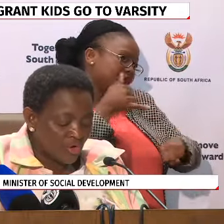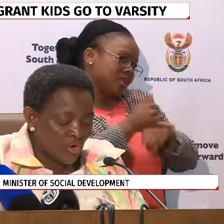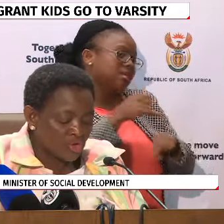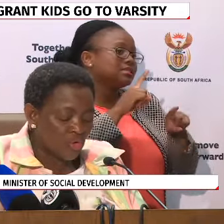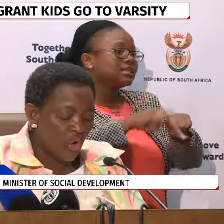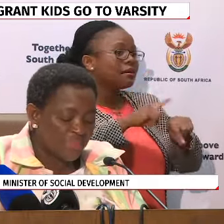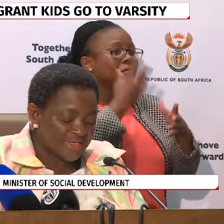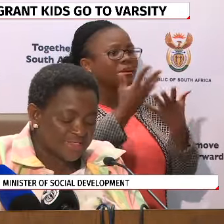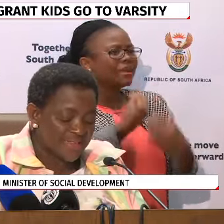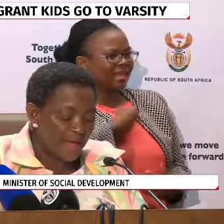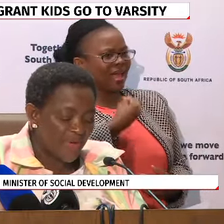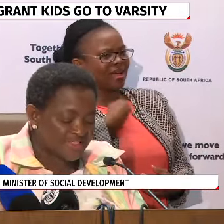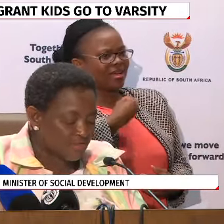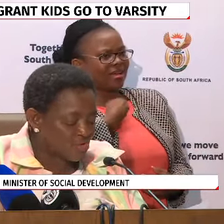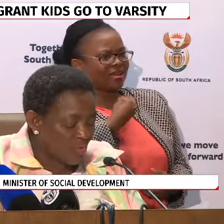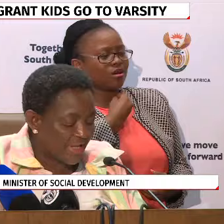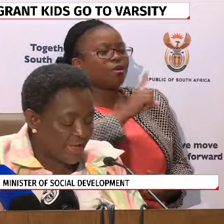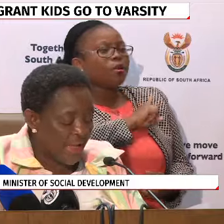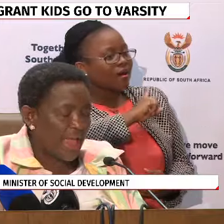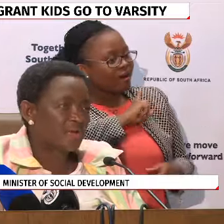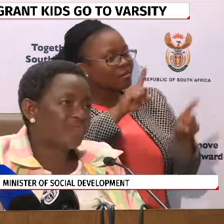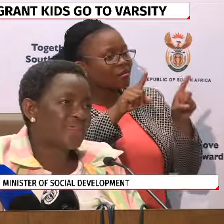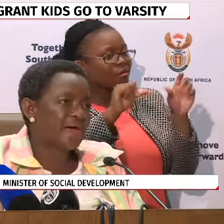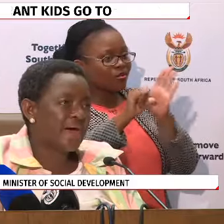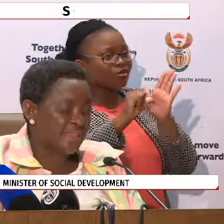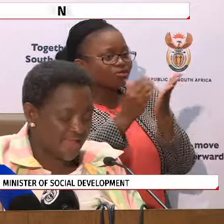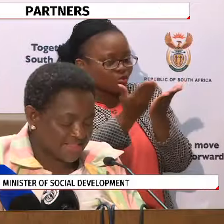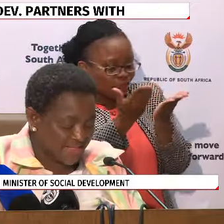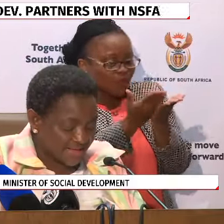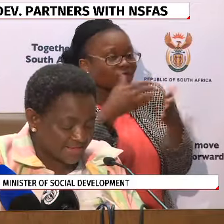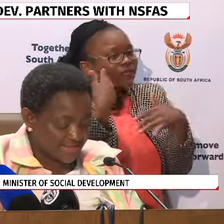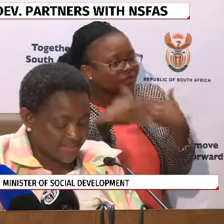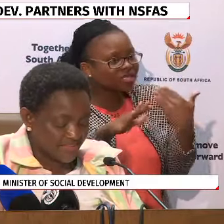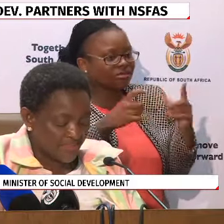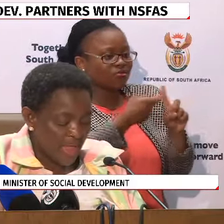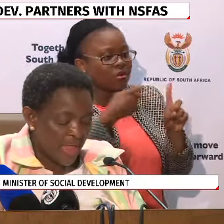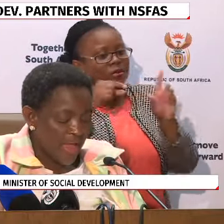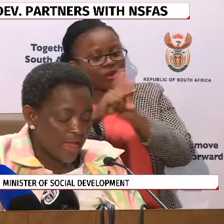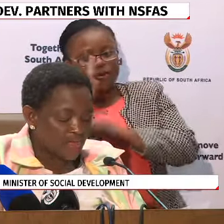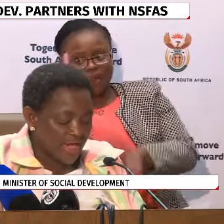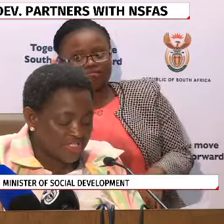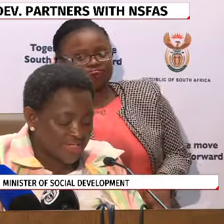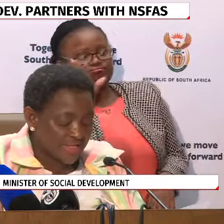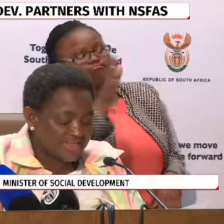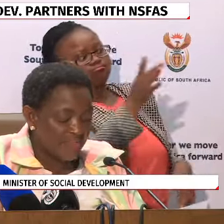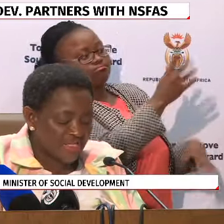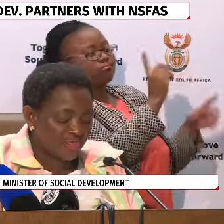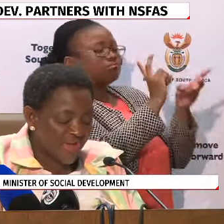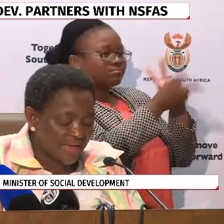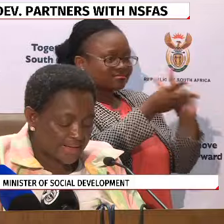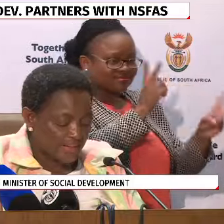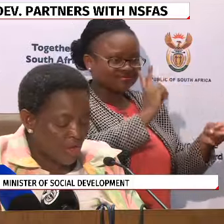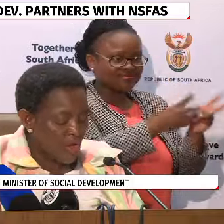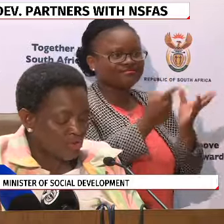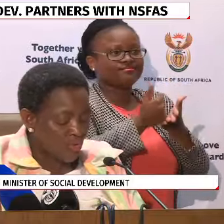to complete their basic schooling and further their studies. Education is a major